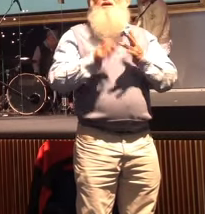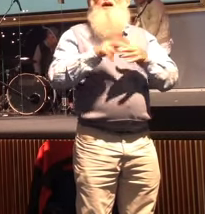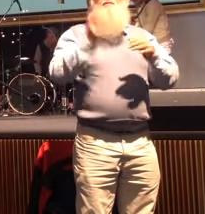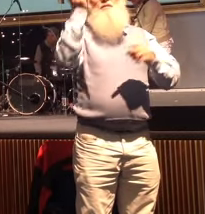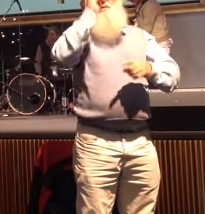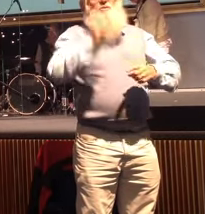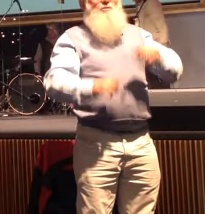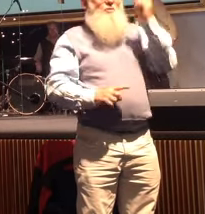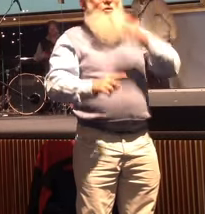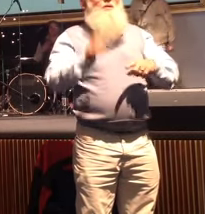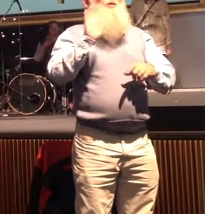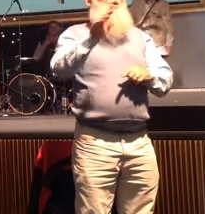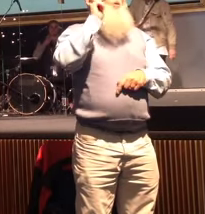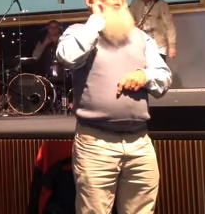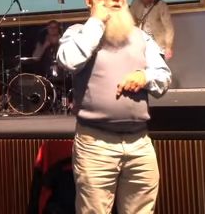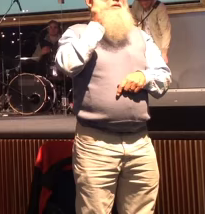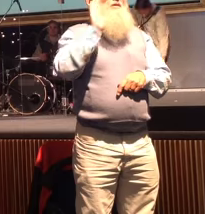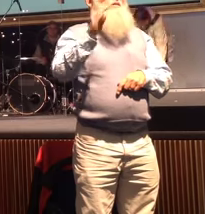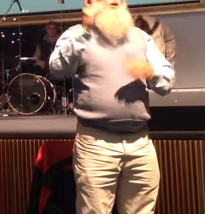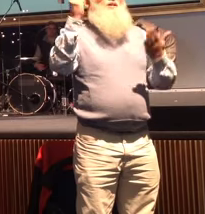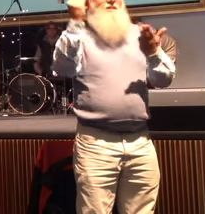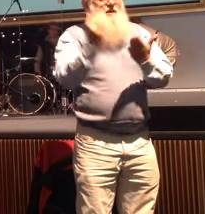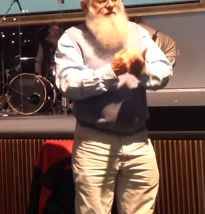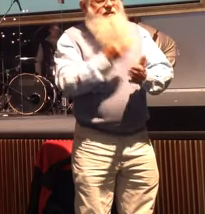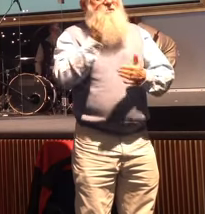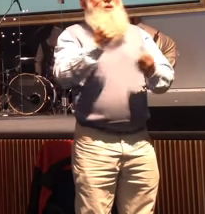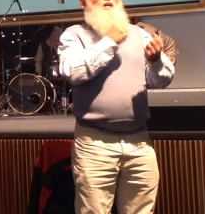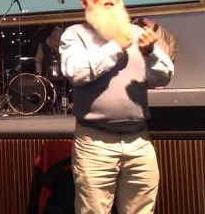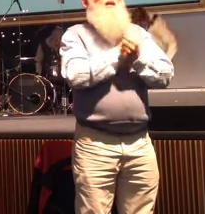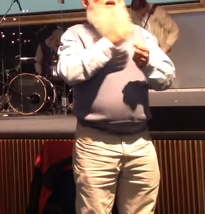will is your redemption is your love is your strength